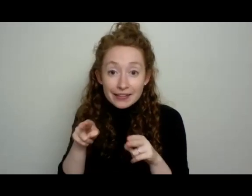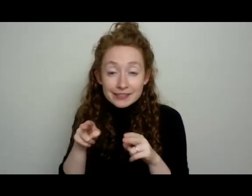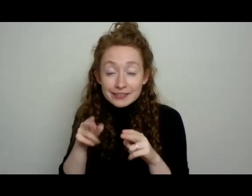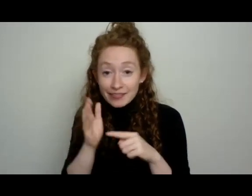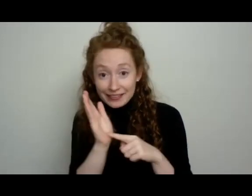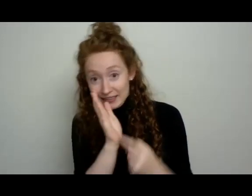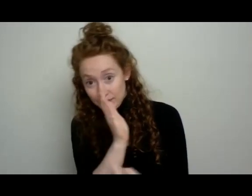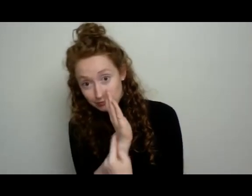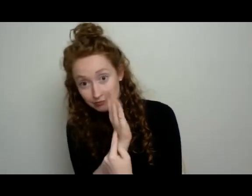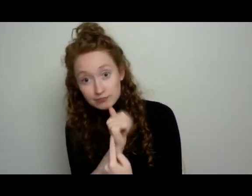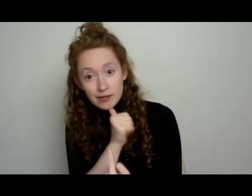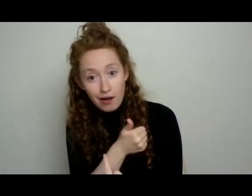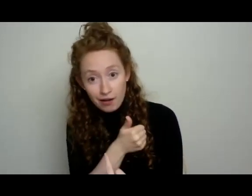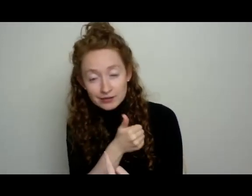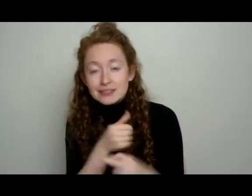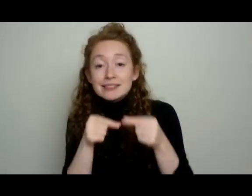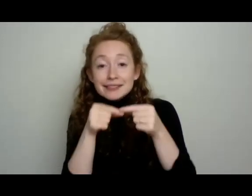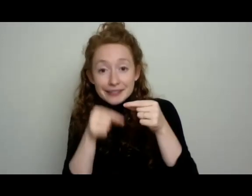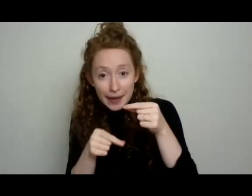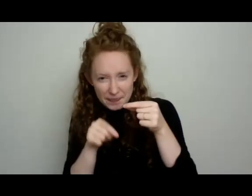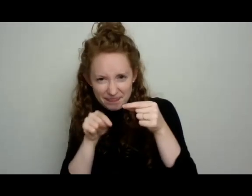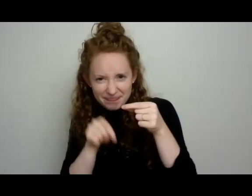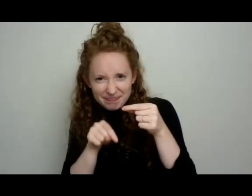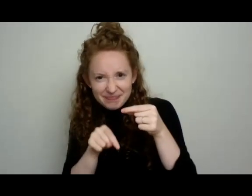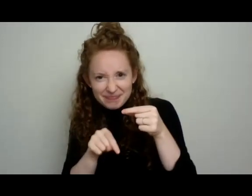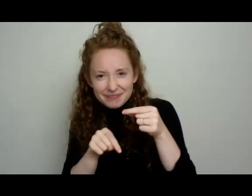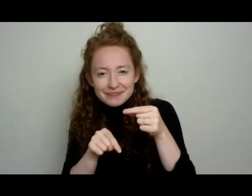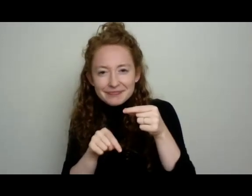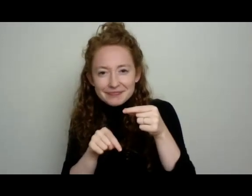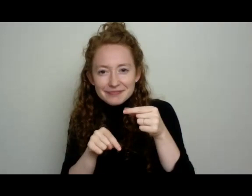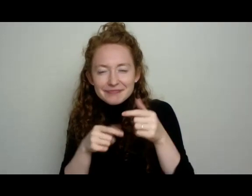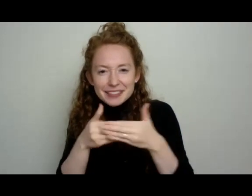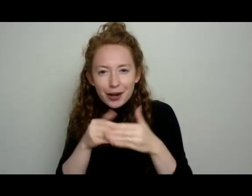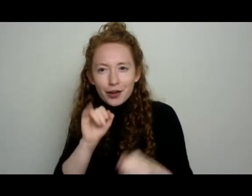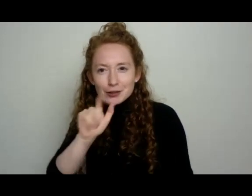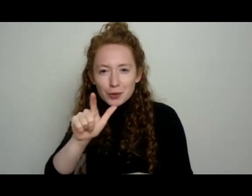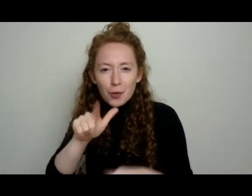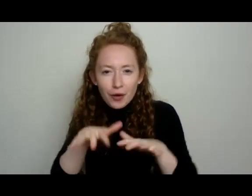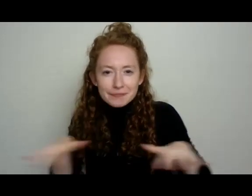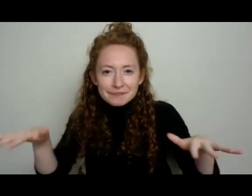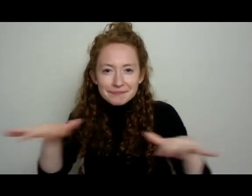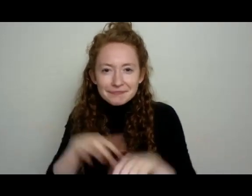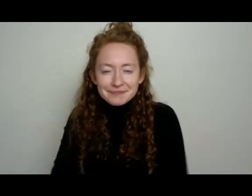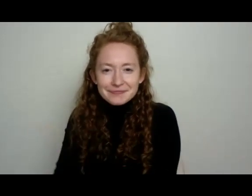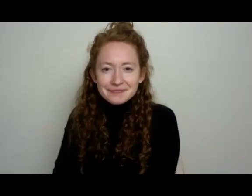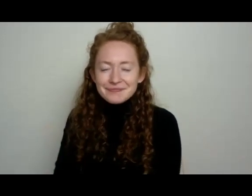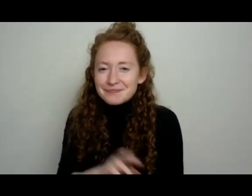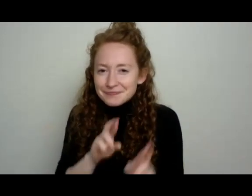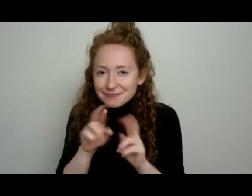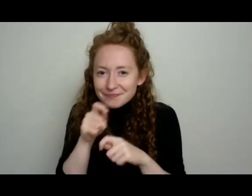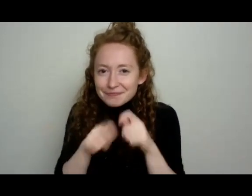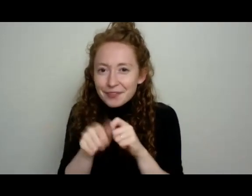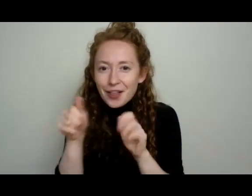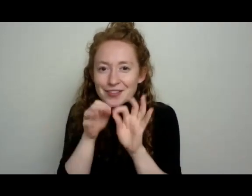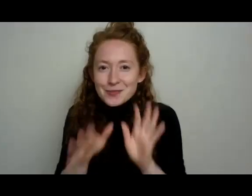the cucumber beetles apparently lay their eggs just at the base of the cucumber plant, just inside the soil